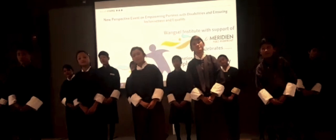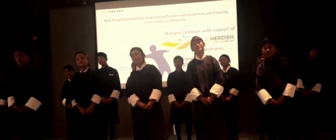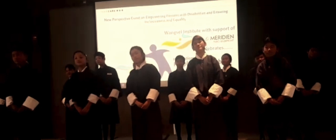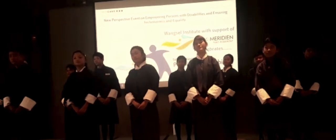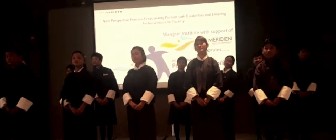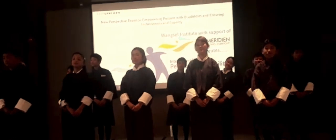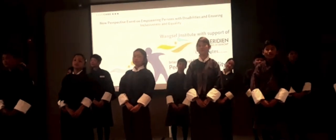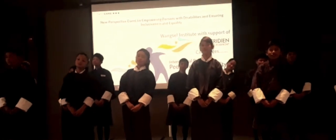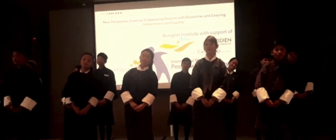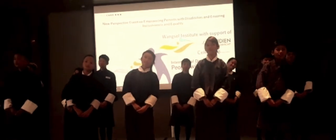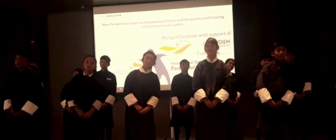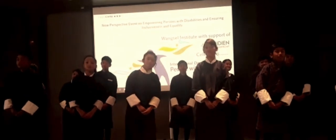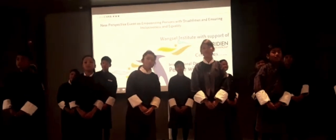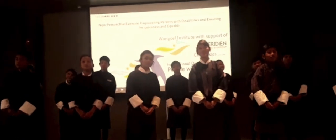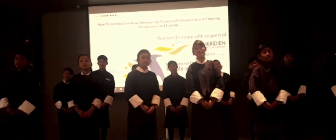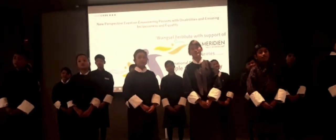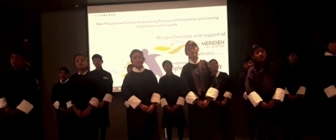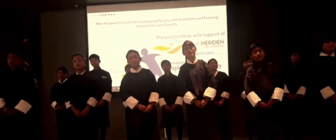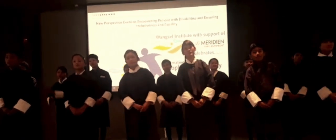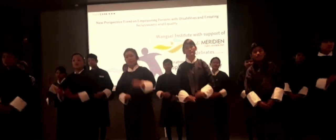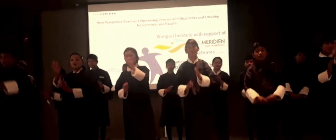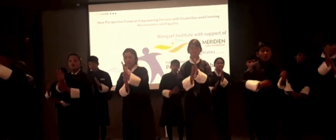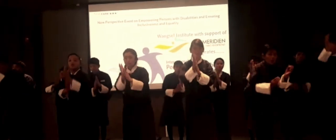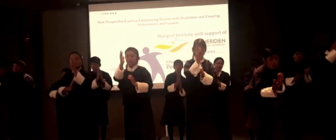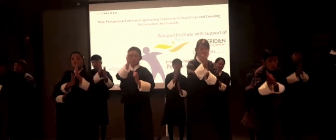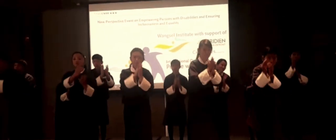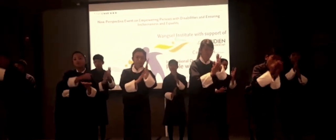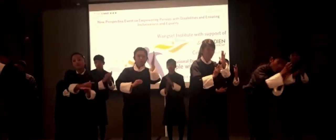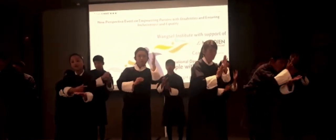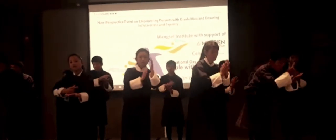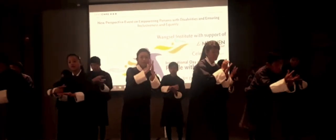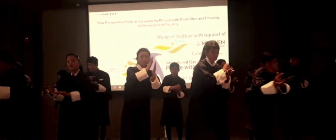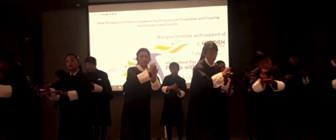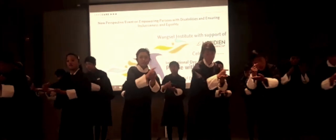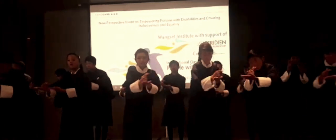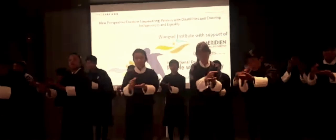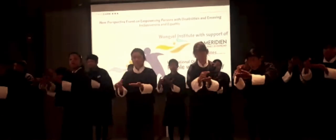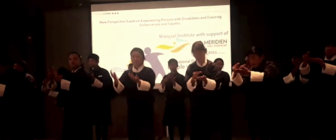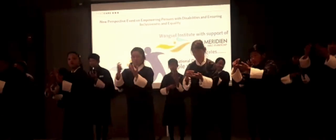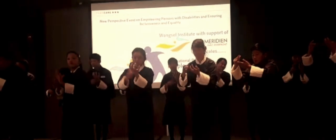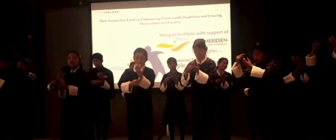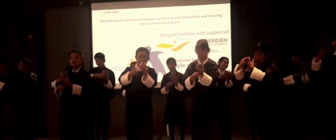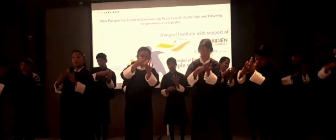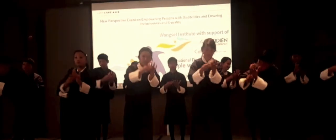I see trees of green, red roses too,